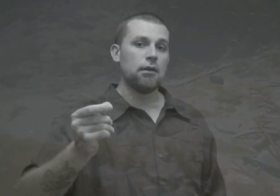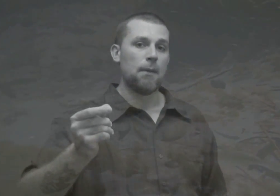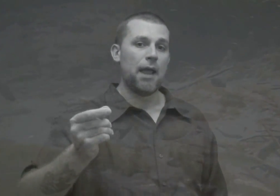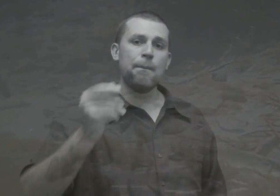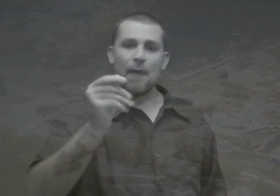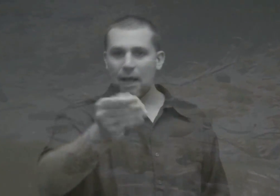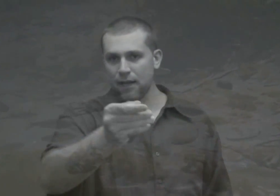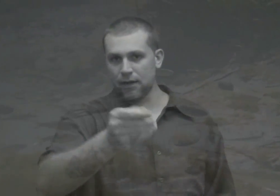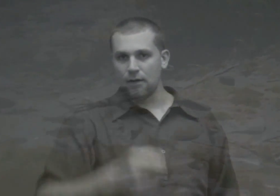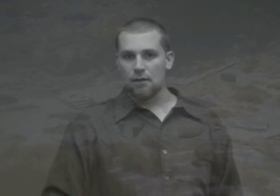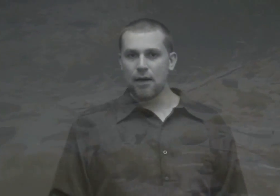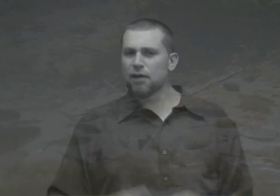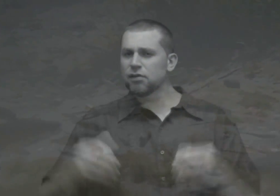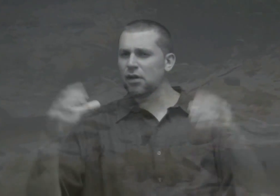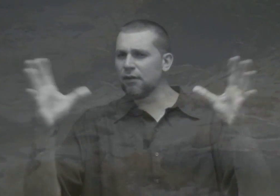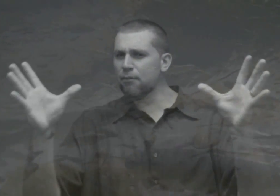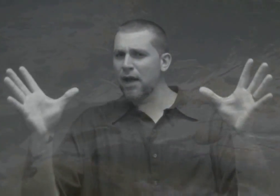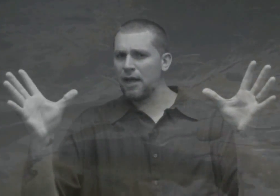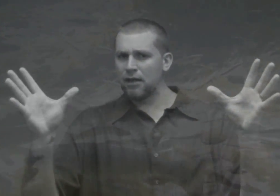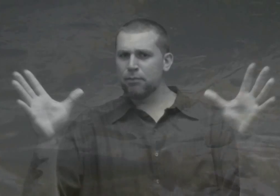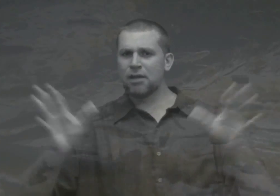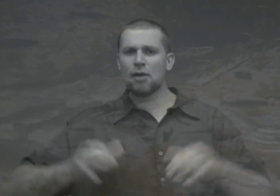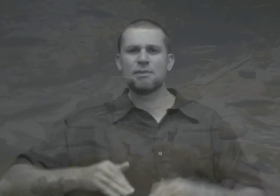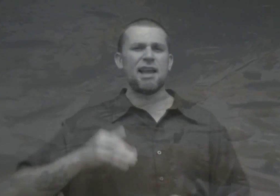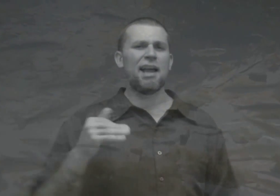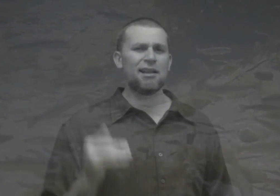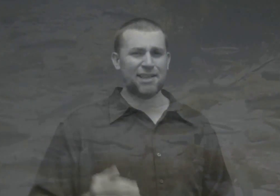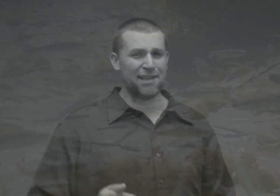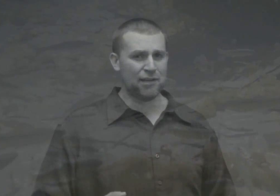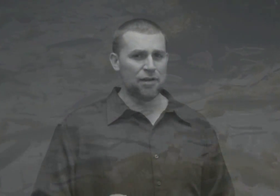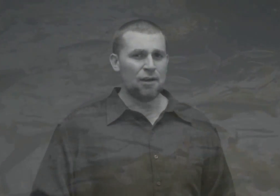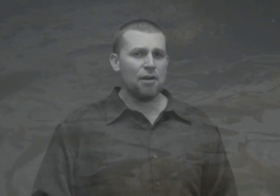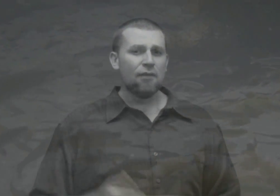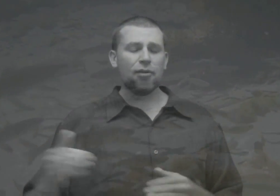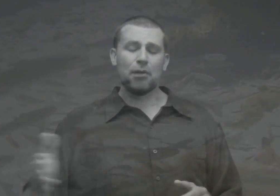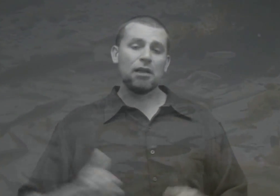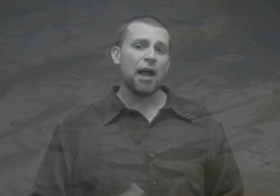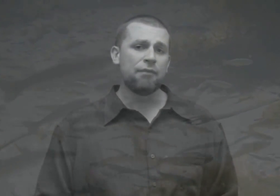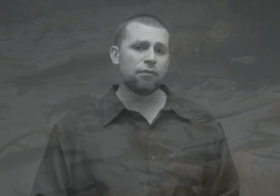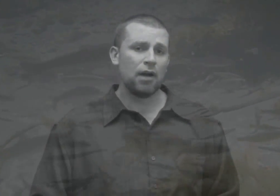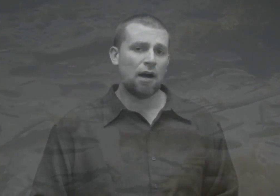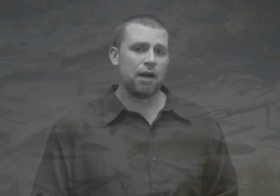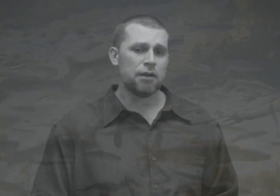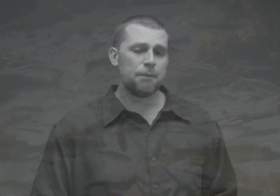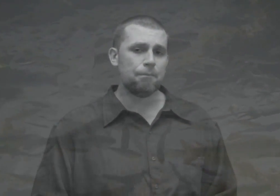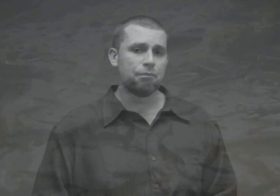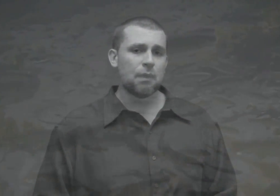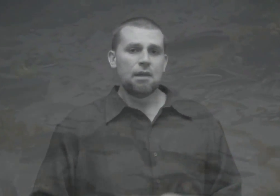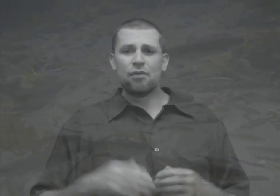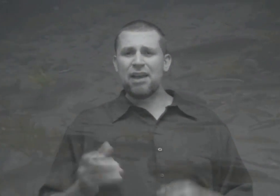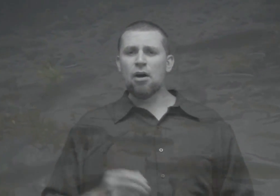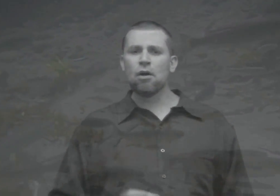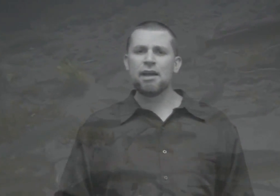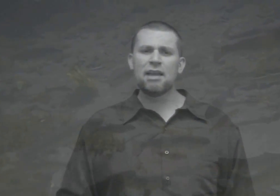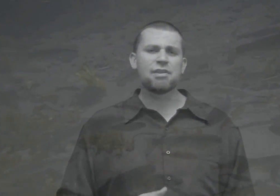a man, a son of man, becomes alienated from the life of God. They are in a